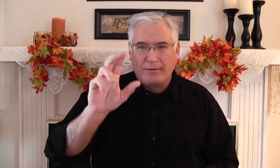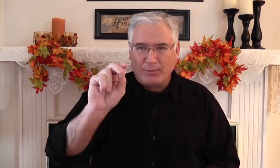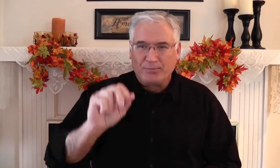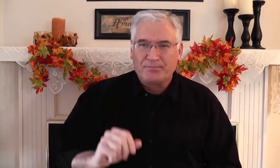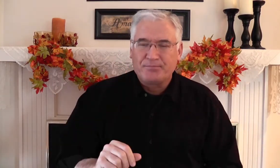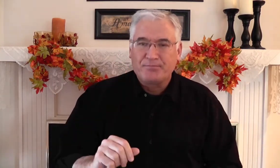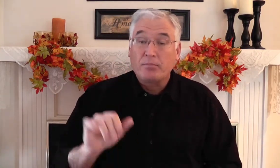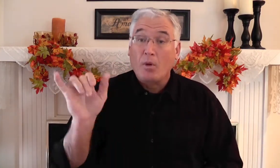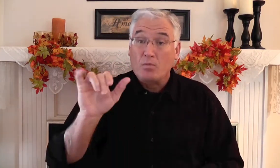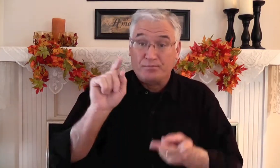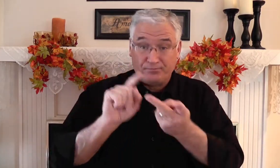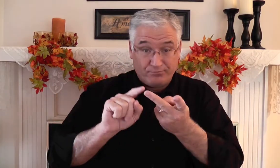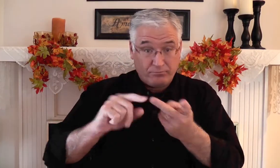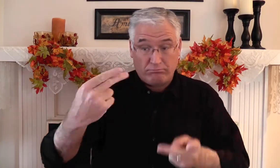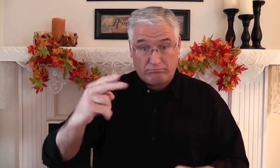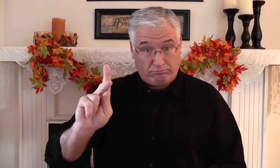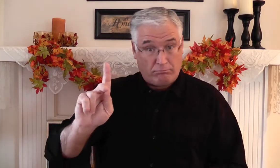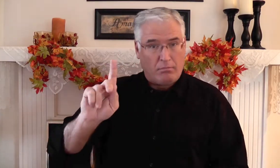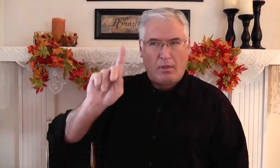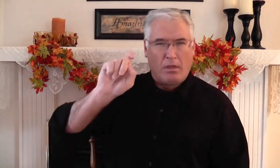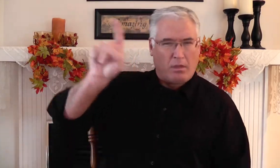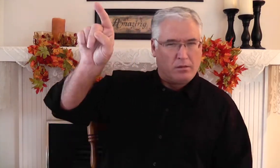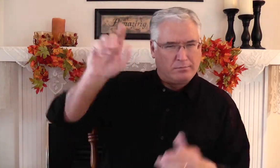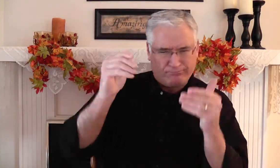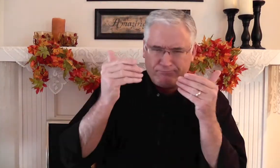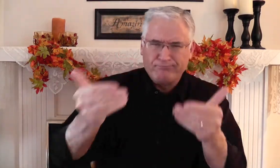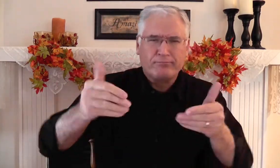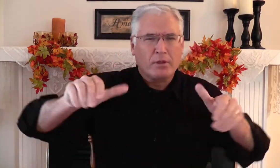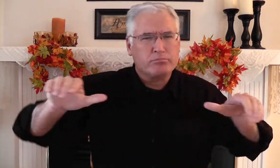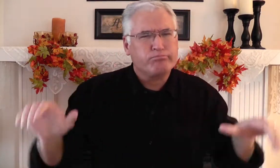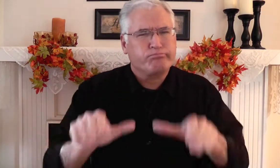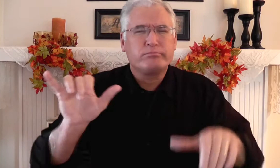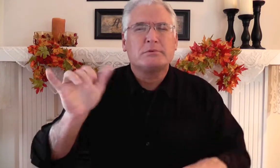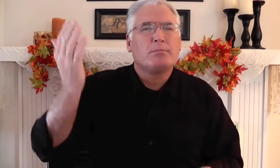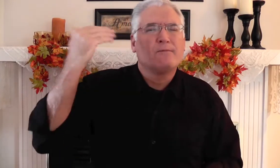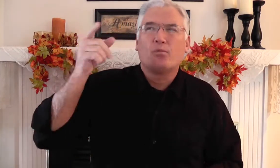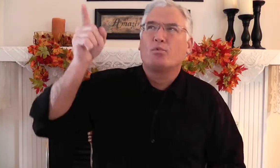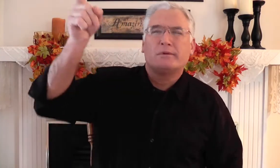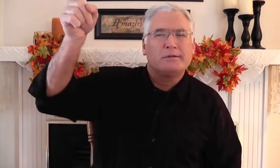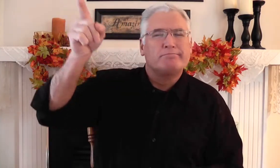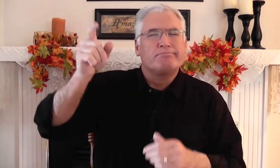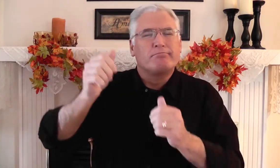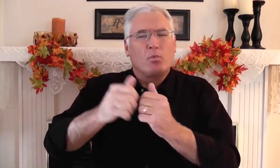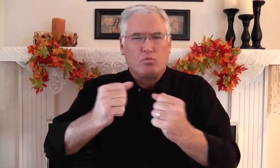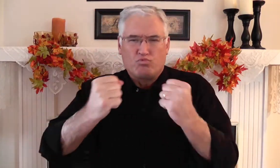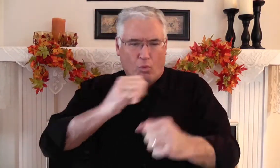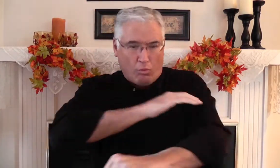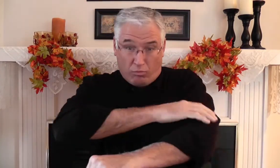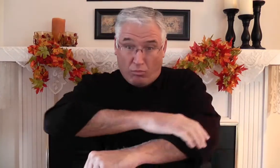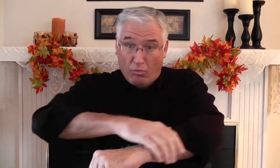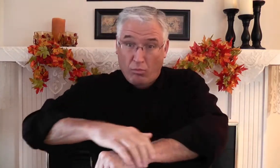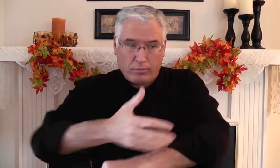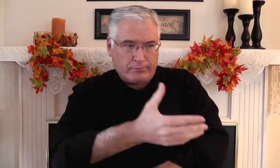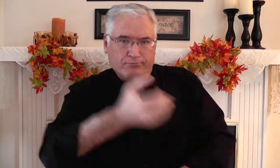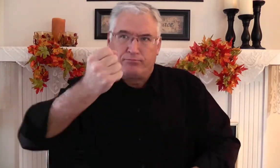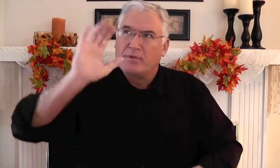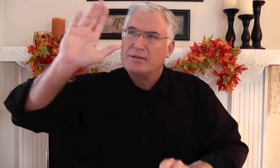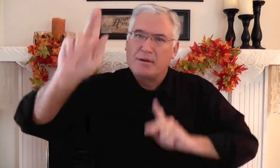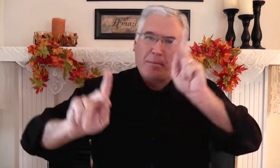doing something wrong? No, he wasn't. And secondly, Habakkuk believed that the Lord would do as he did before and use his